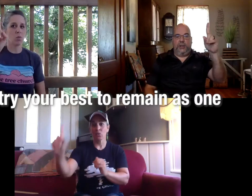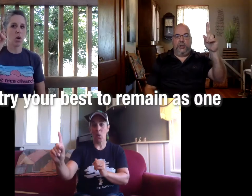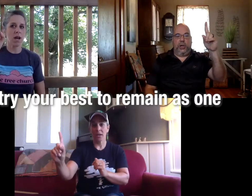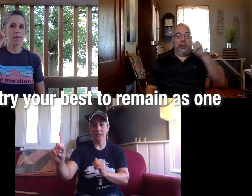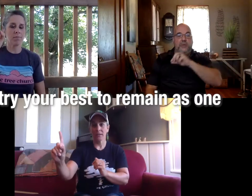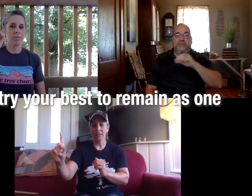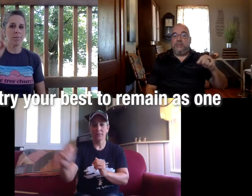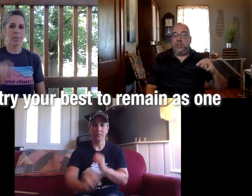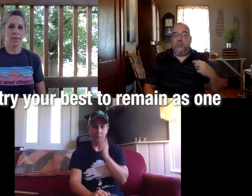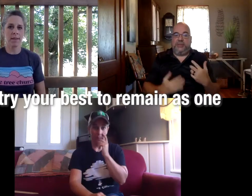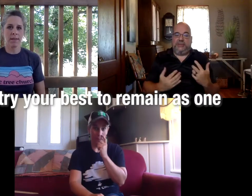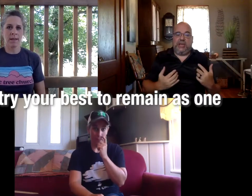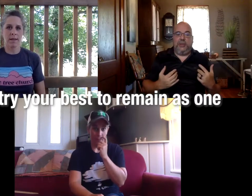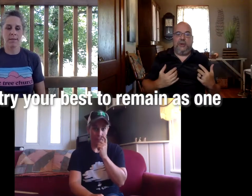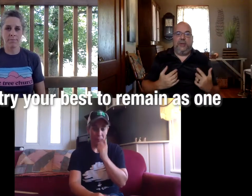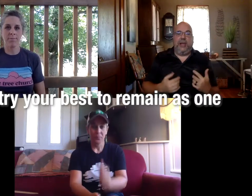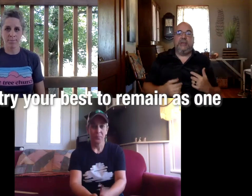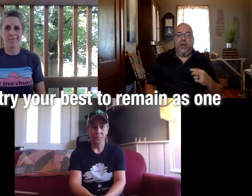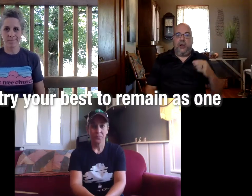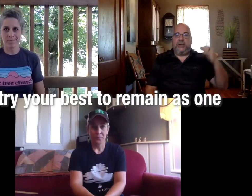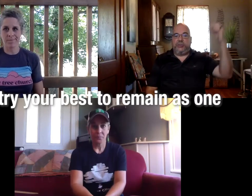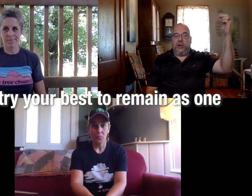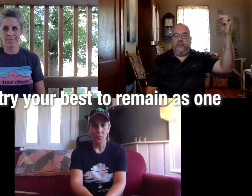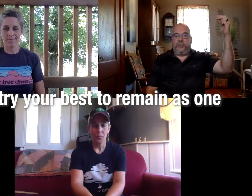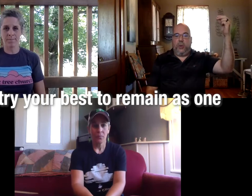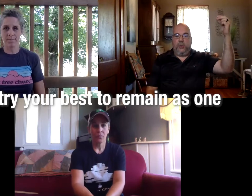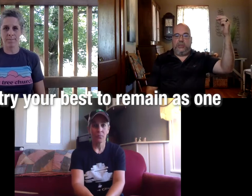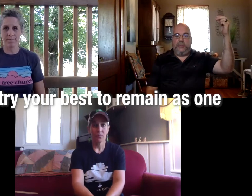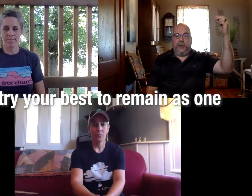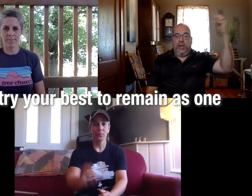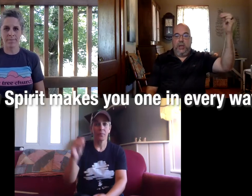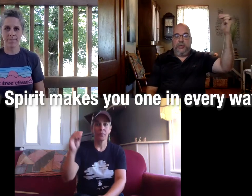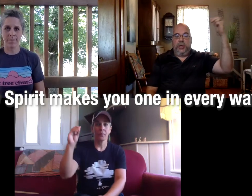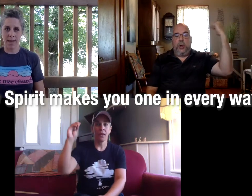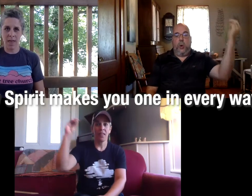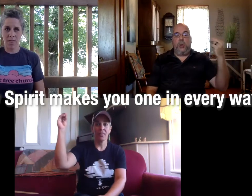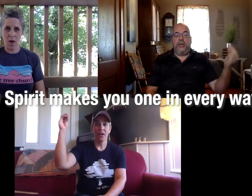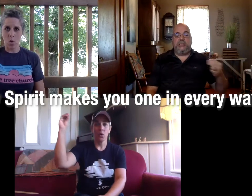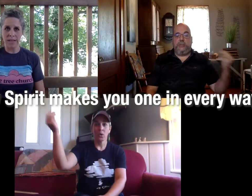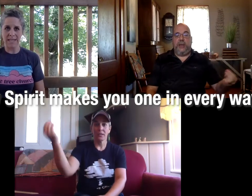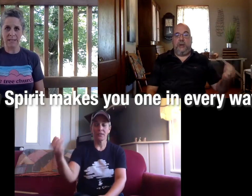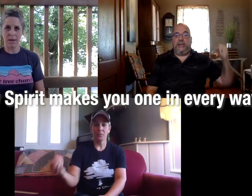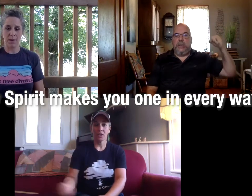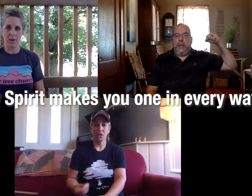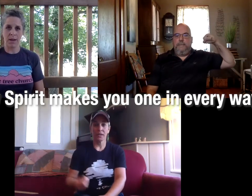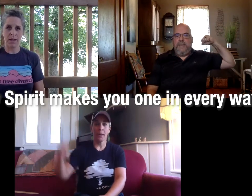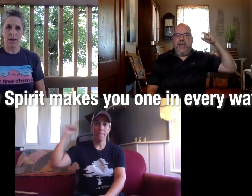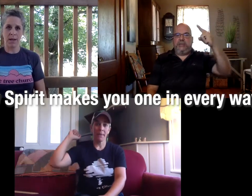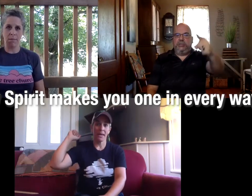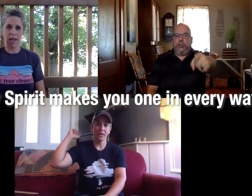one good i know this seems long but this is how we learn guys all right start over with the holy spirit the holy spirit